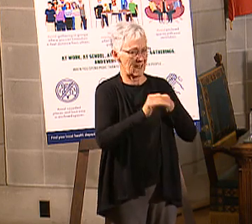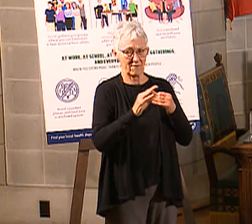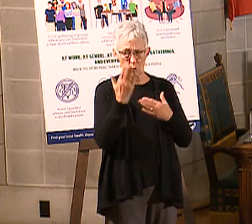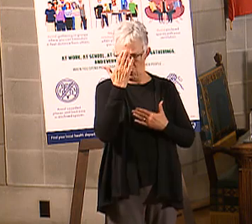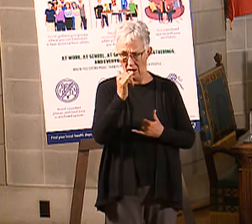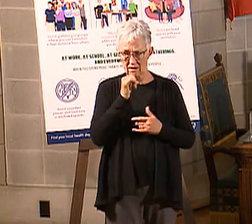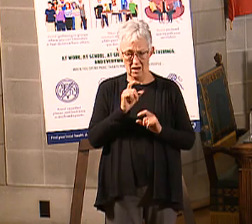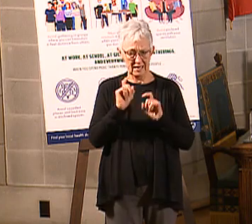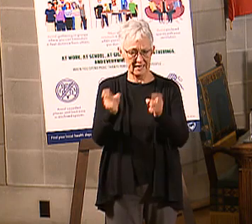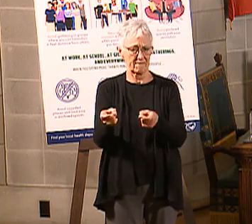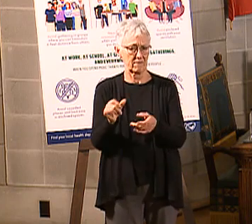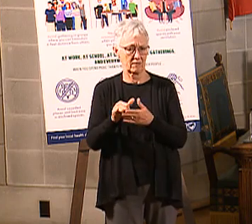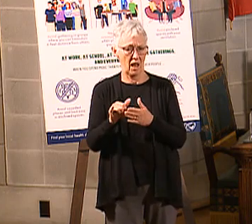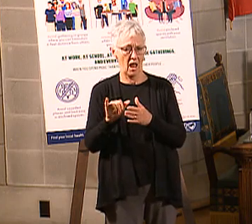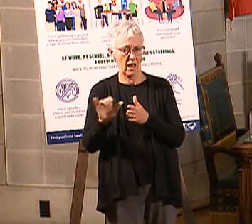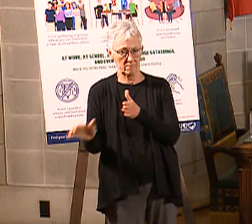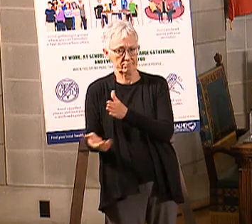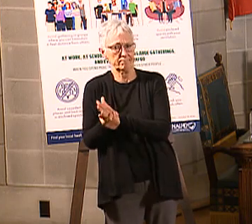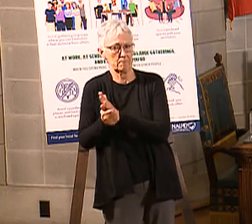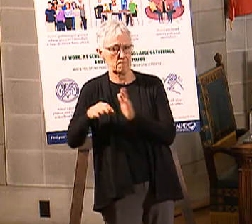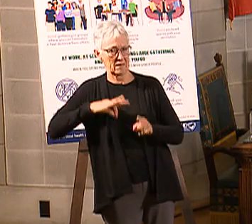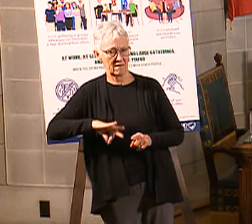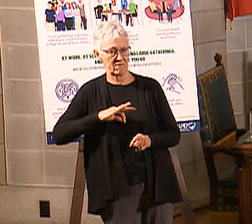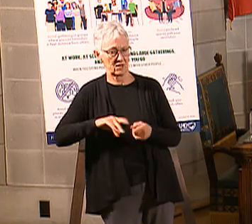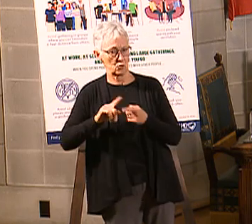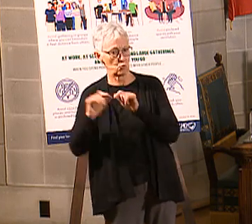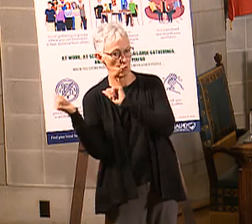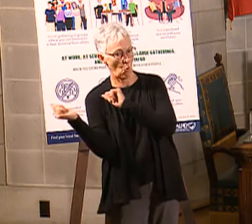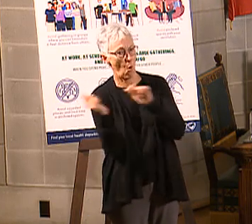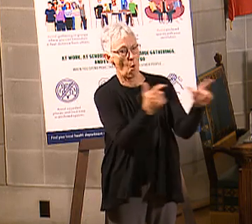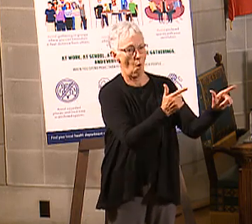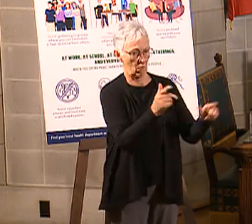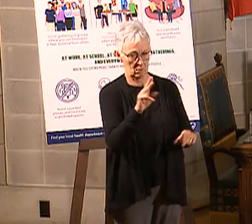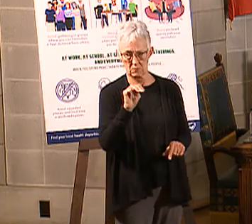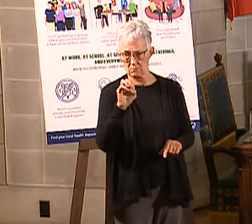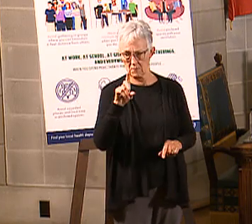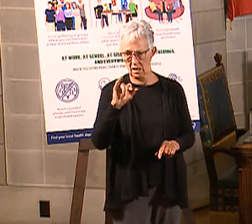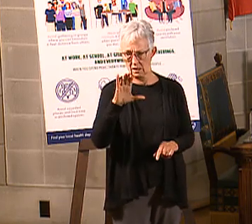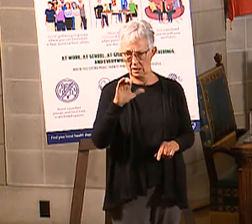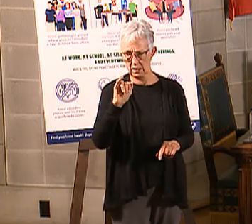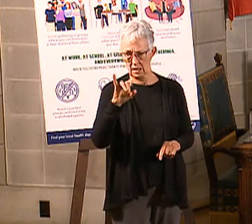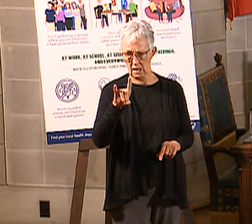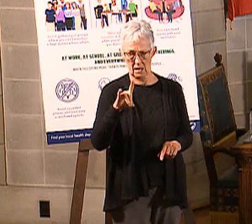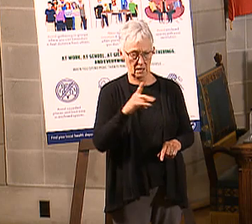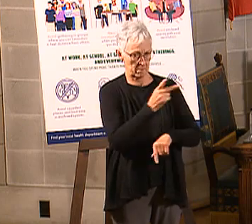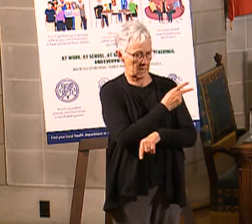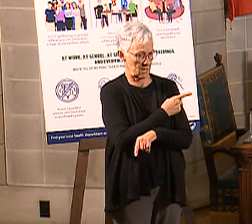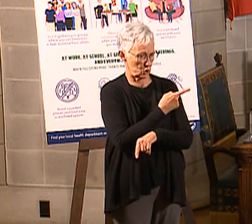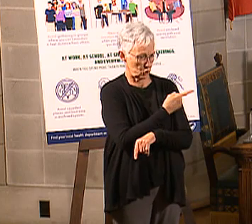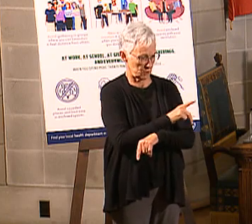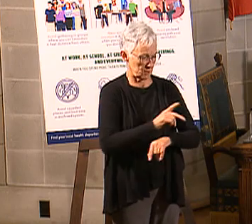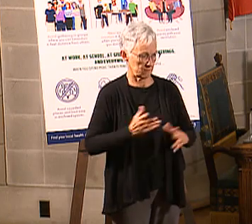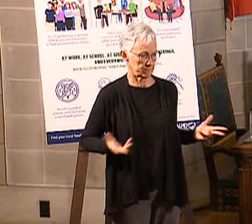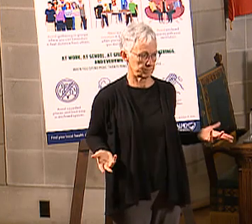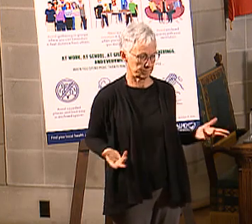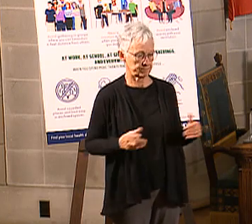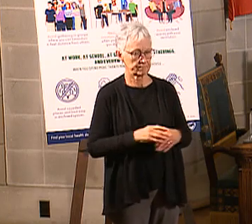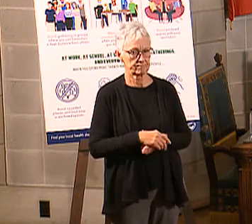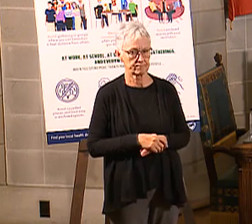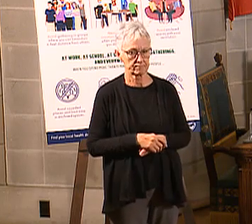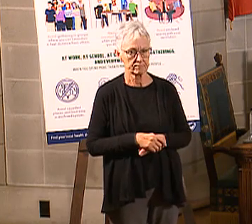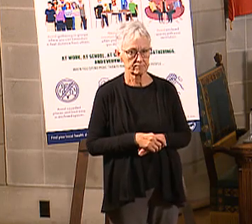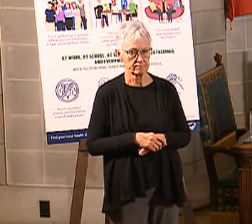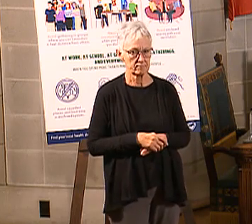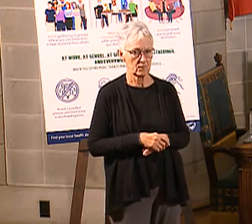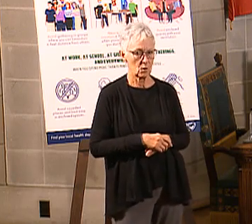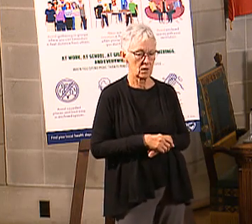question was, how much more is this going to cost for the verification program rather than just letting everybody have the additional services? And I think that, first